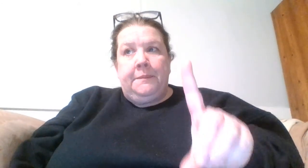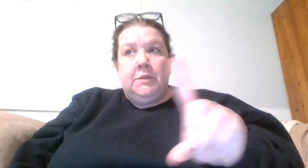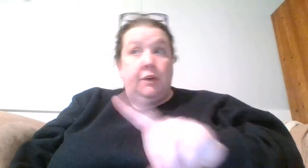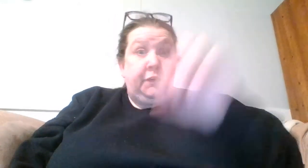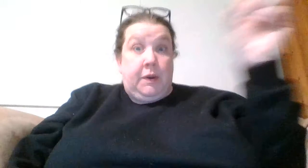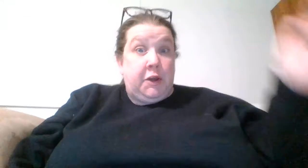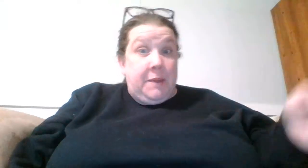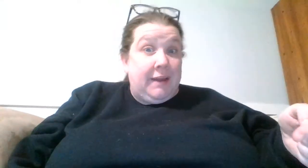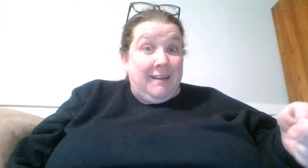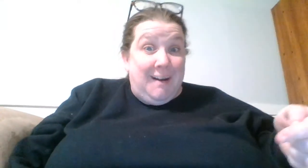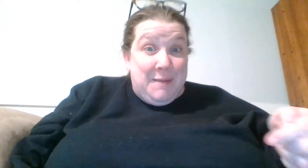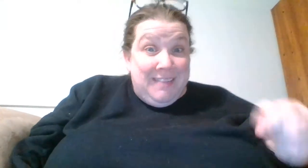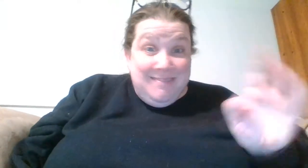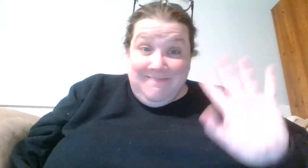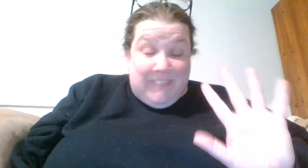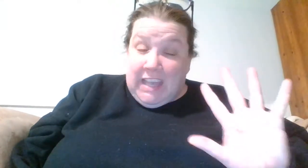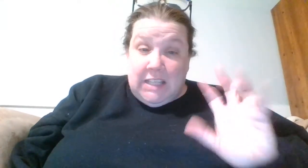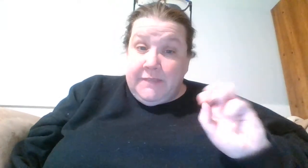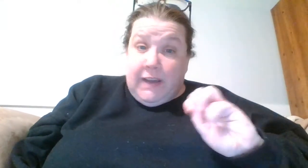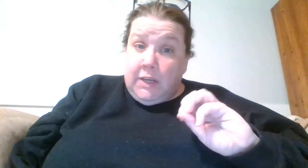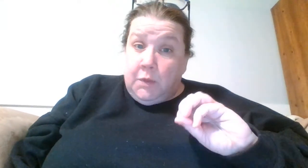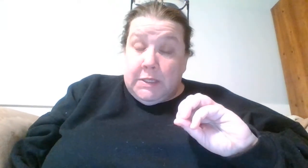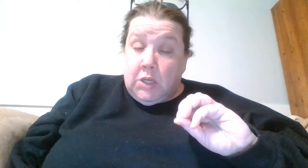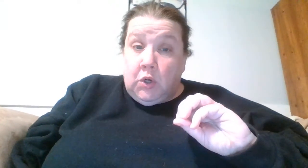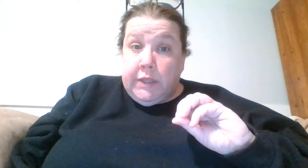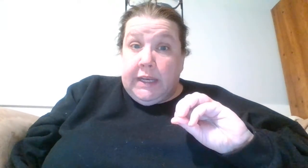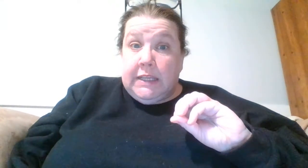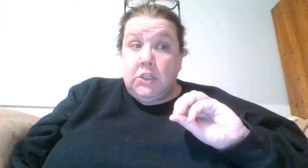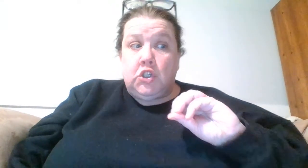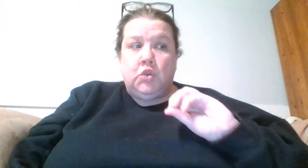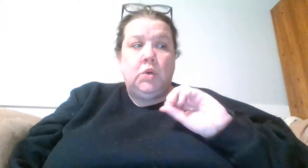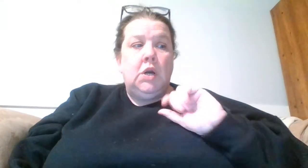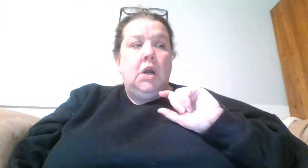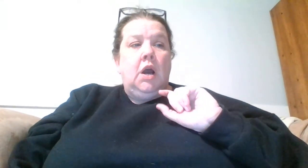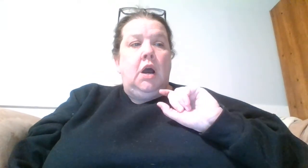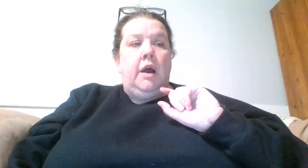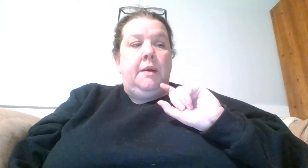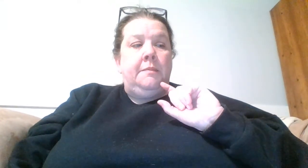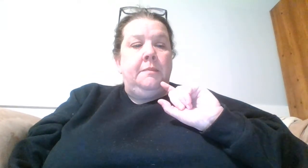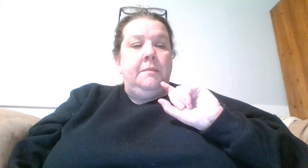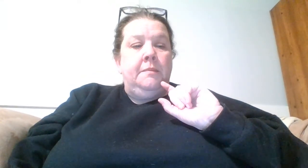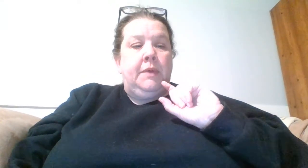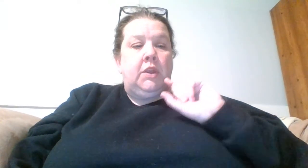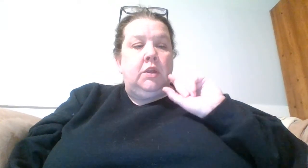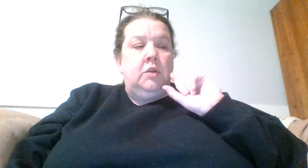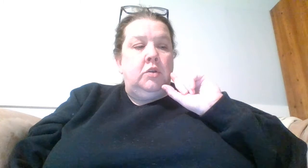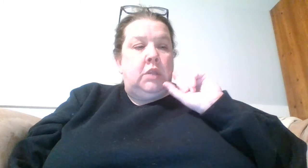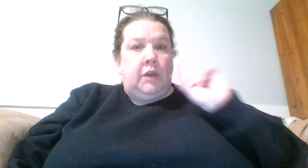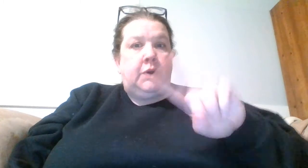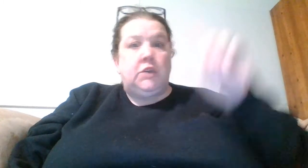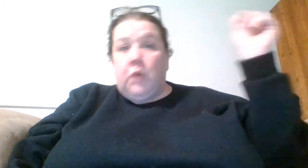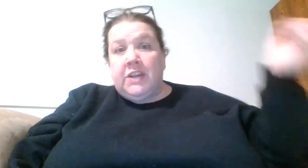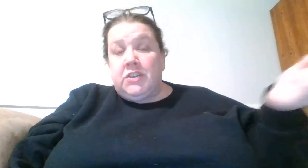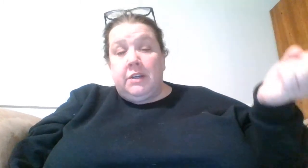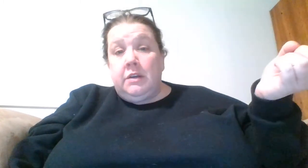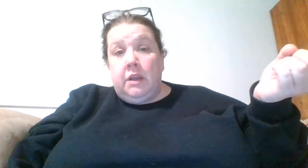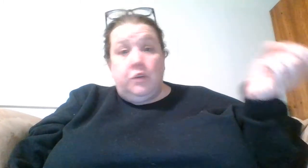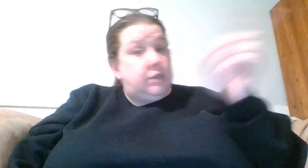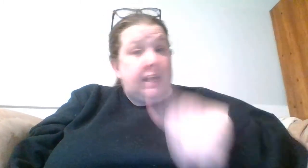so if you want to go back and comment that's fine nobody's going to hold that against you um but there was a question and you just